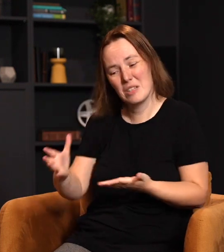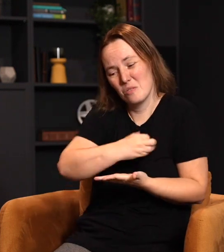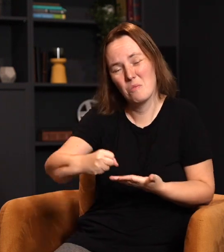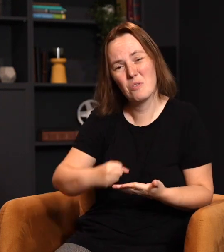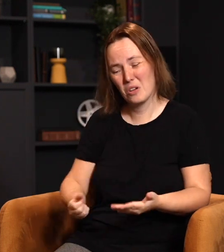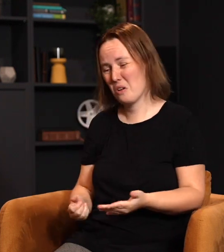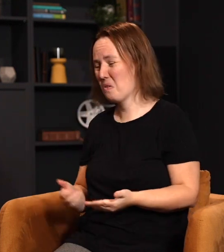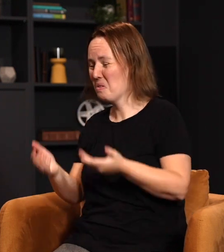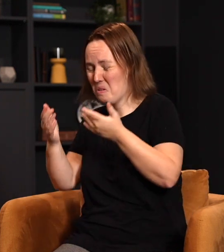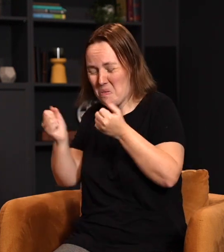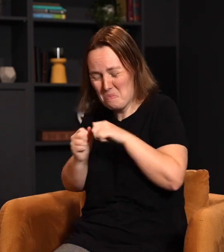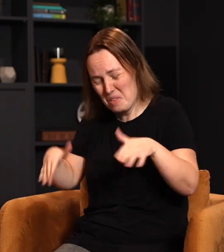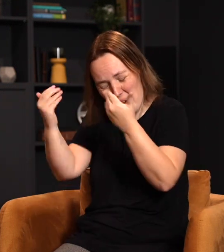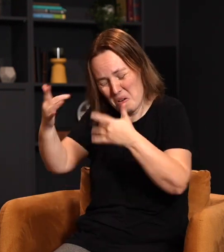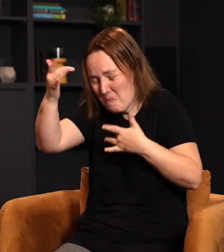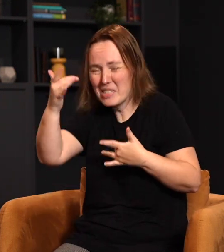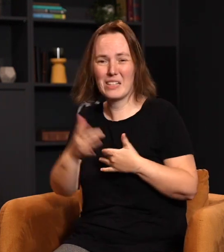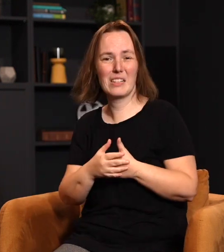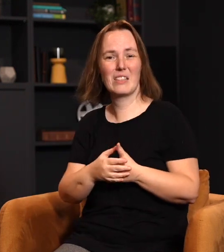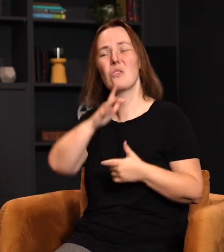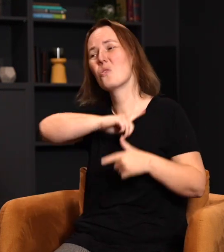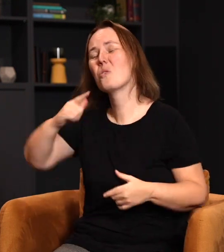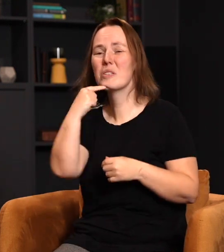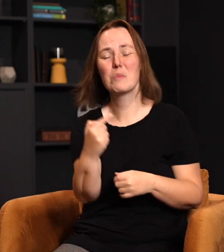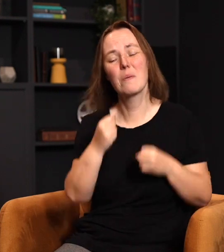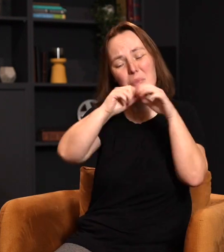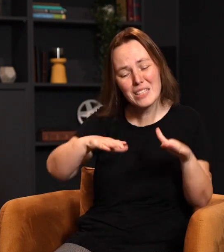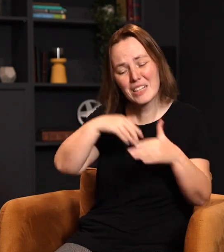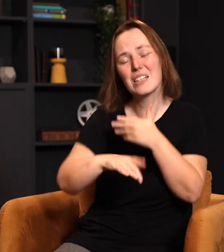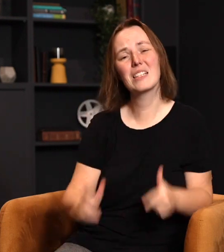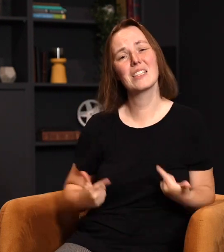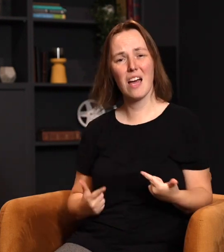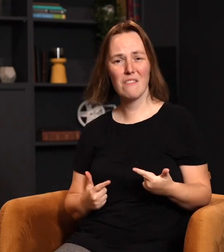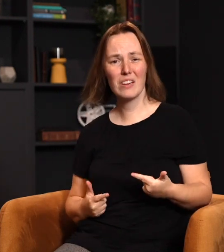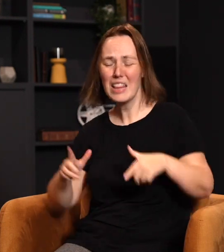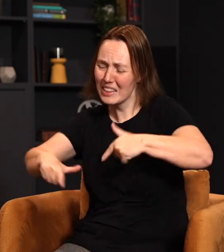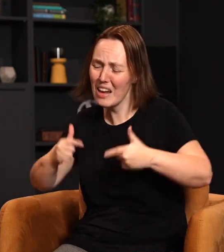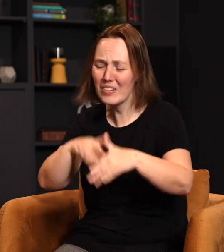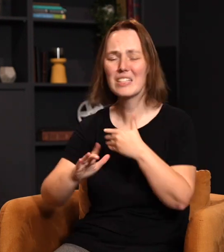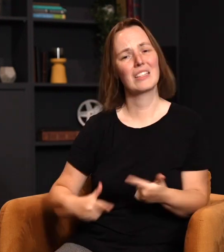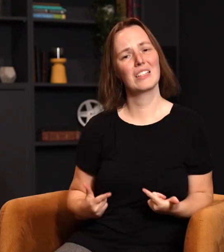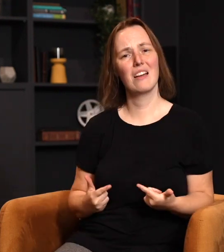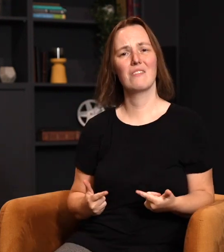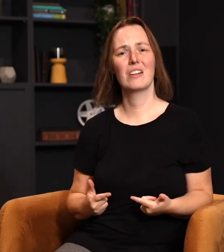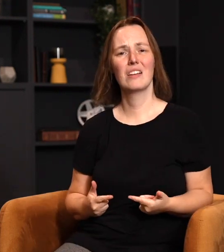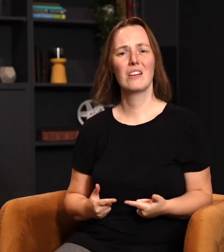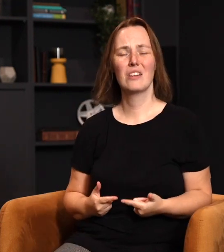taken away, or the hopelessness, or the sickness, whatever it may be. Lord, we just speak blessing into this life. We speak life into this life. We